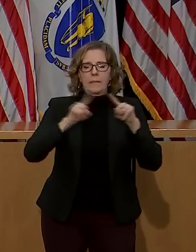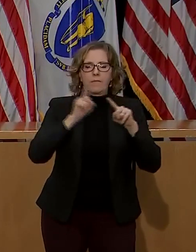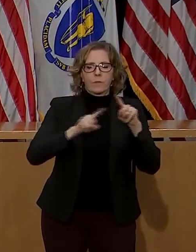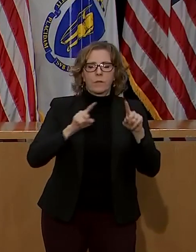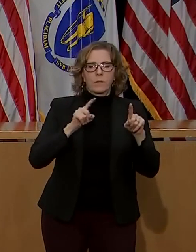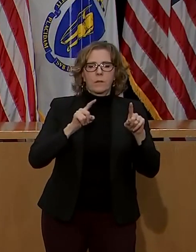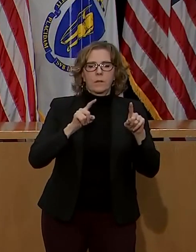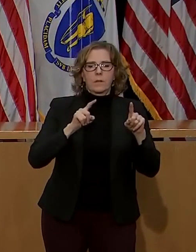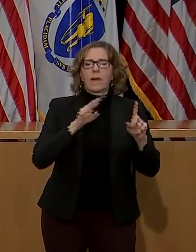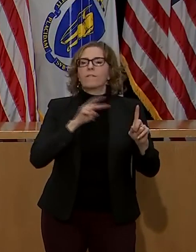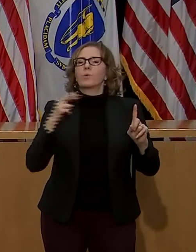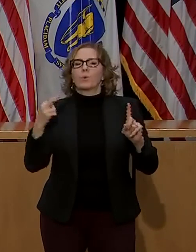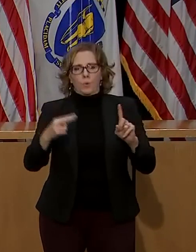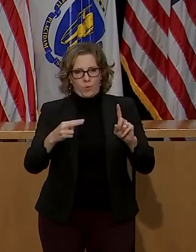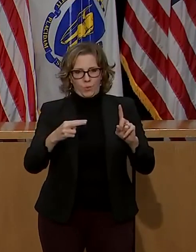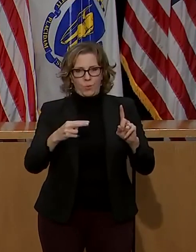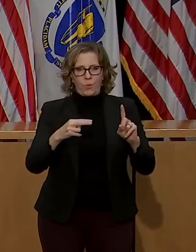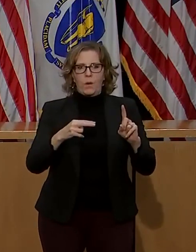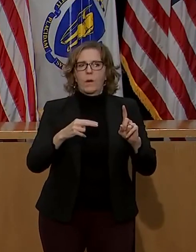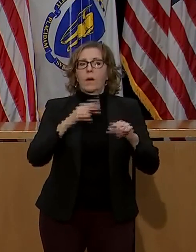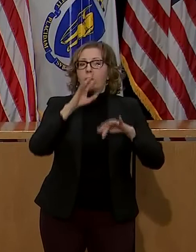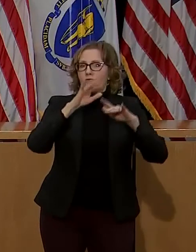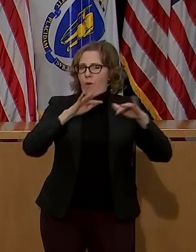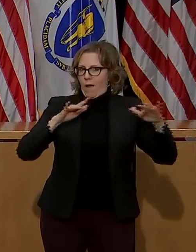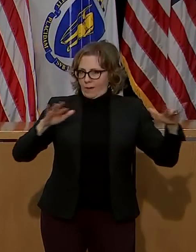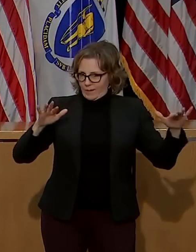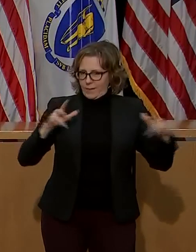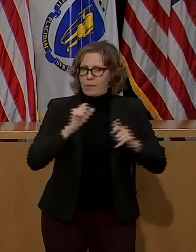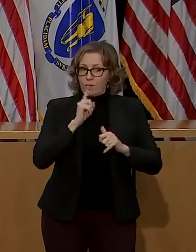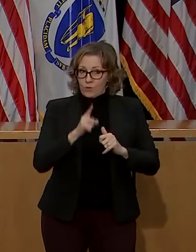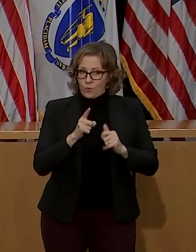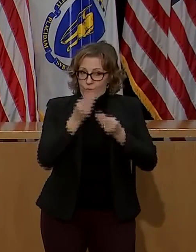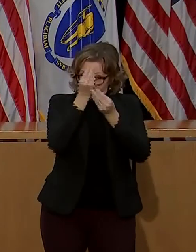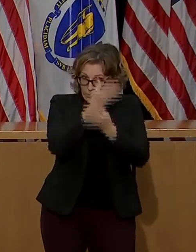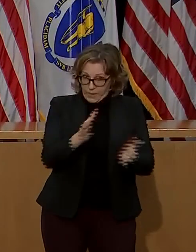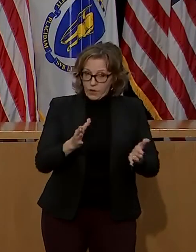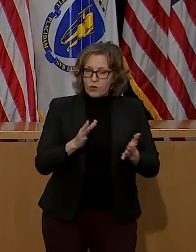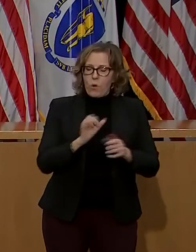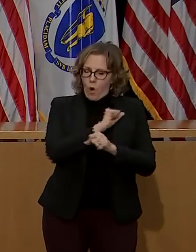to ensure that information is accessible for populations.